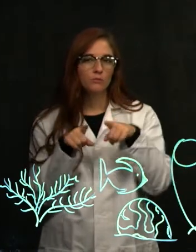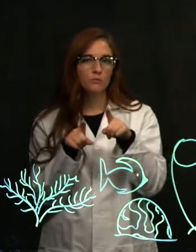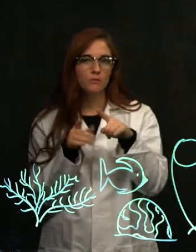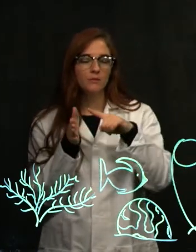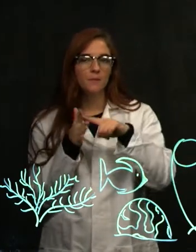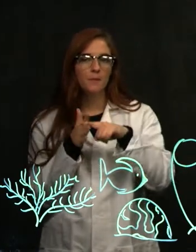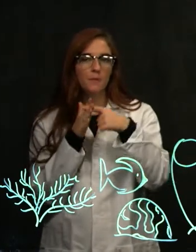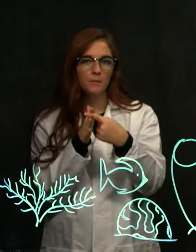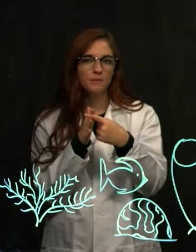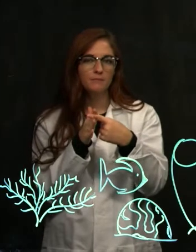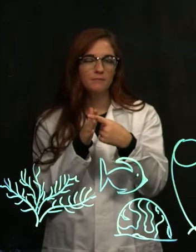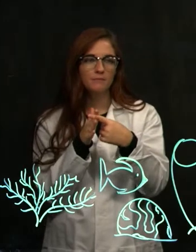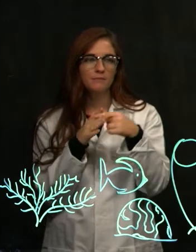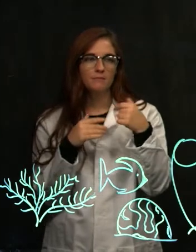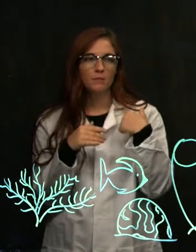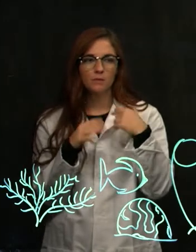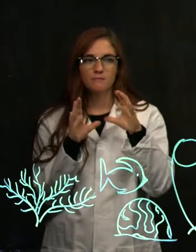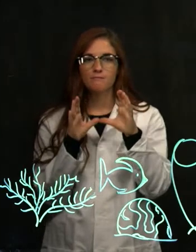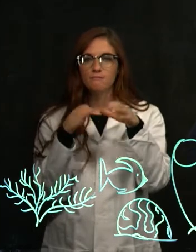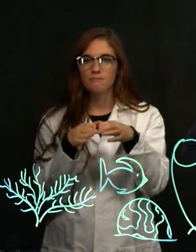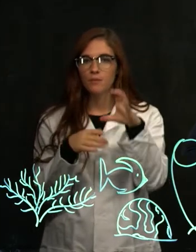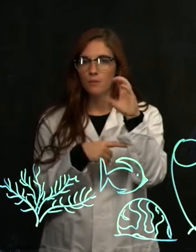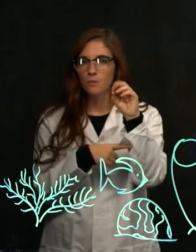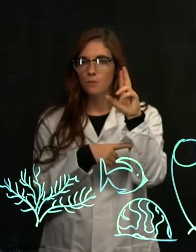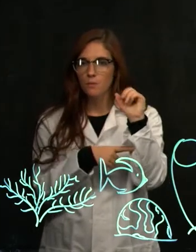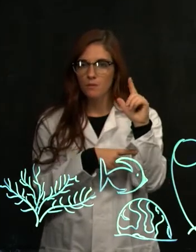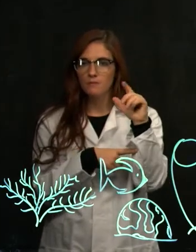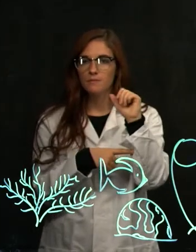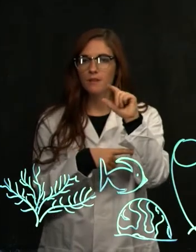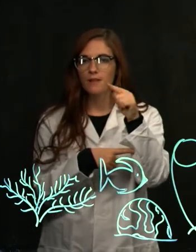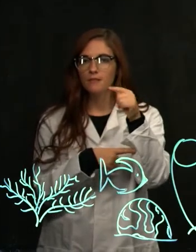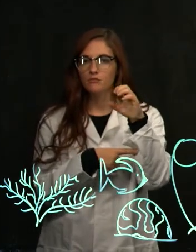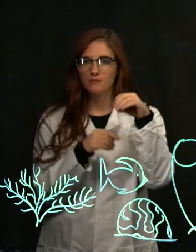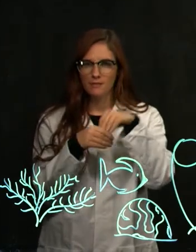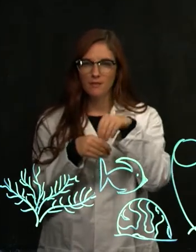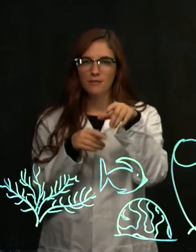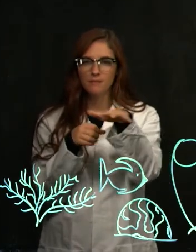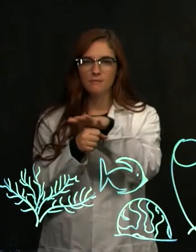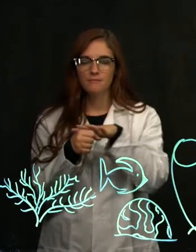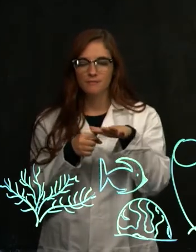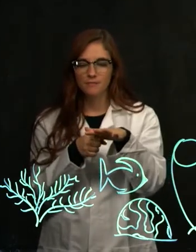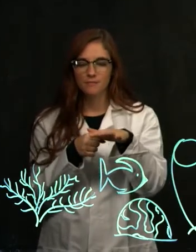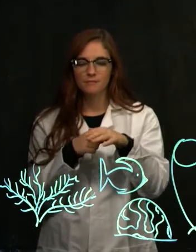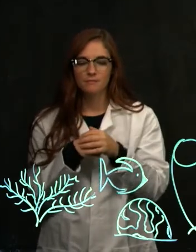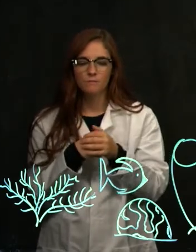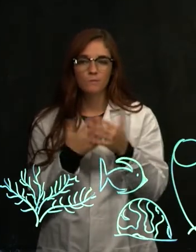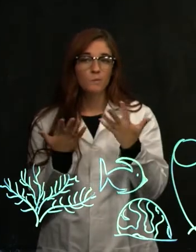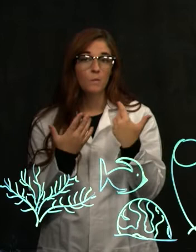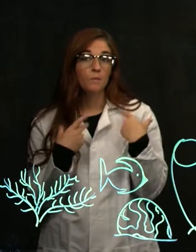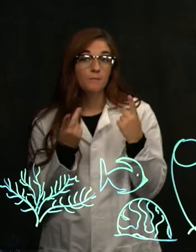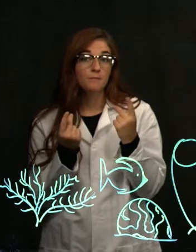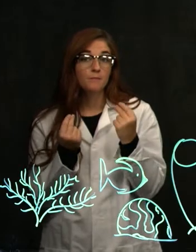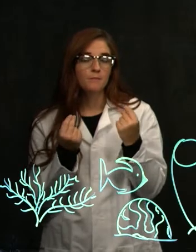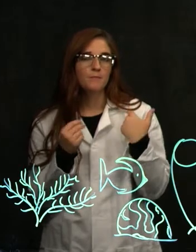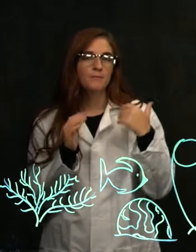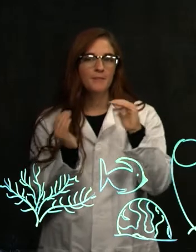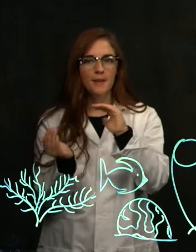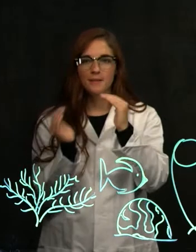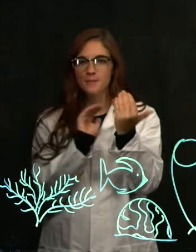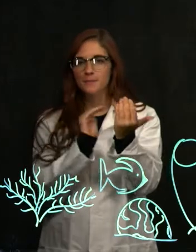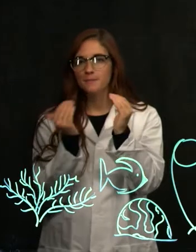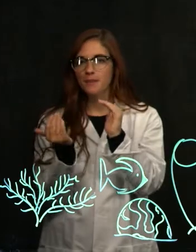sampled the coral, the algae and this war zone. So what I do is I compare